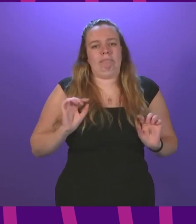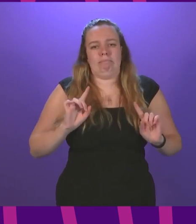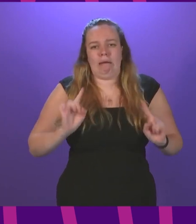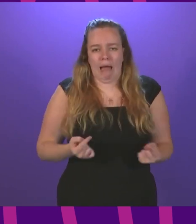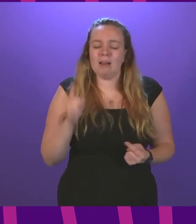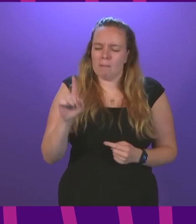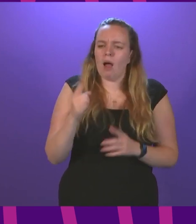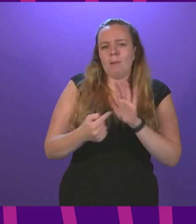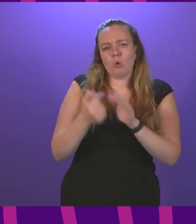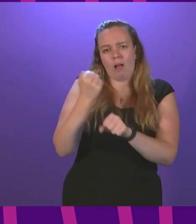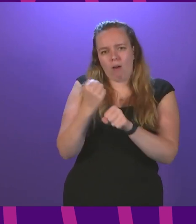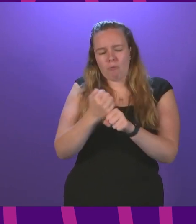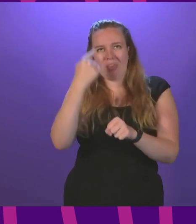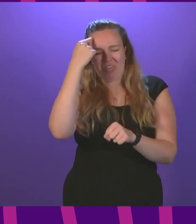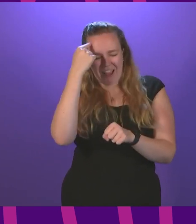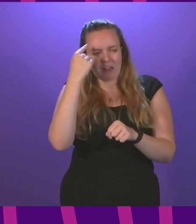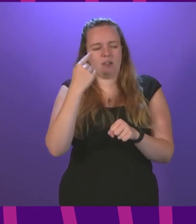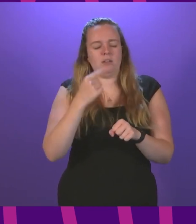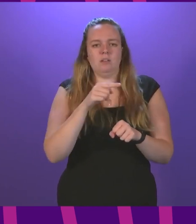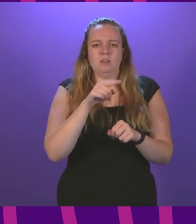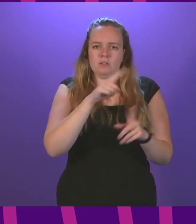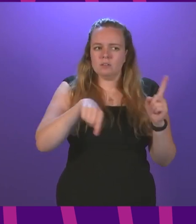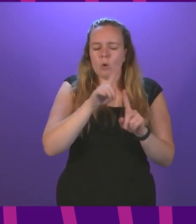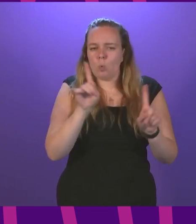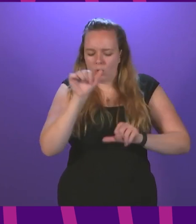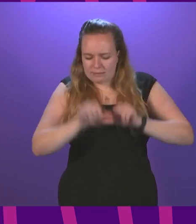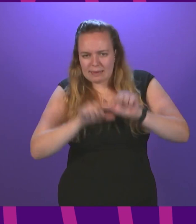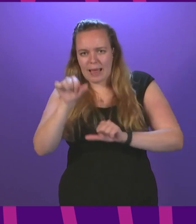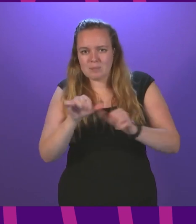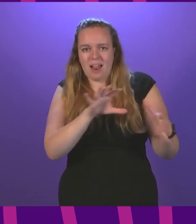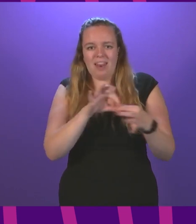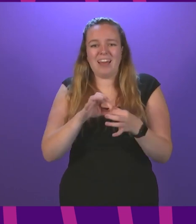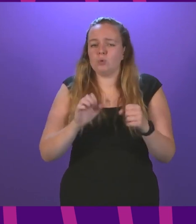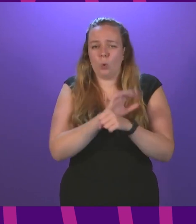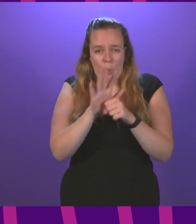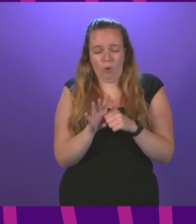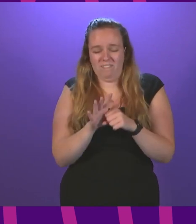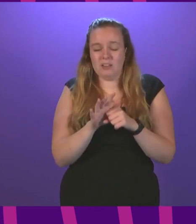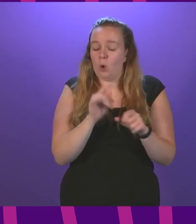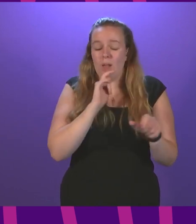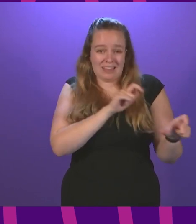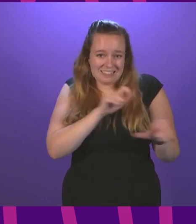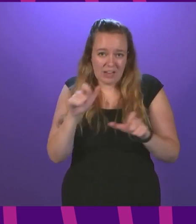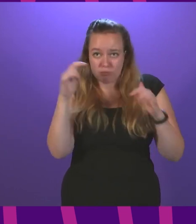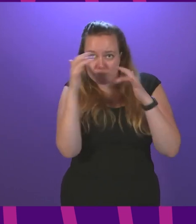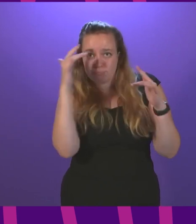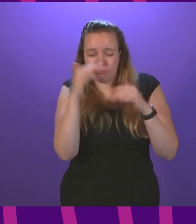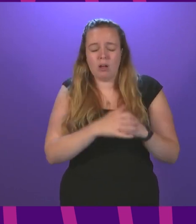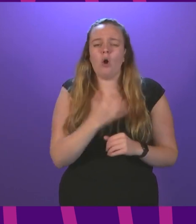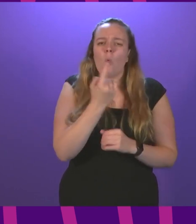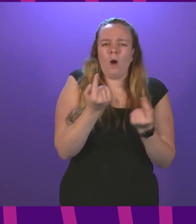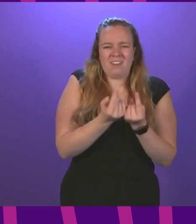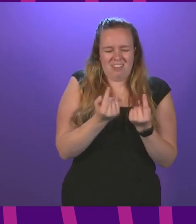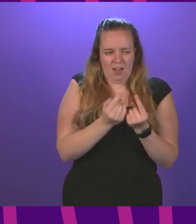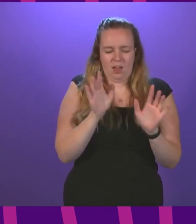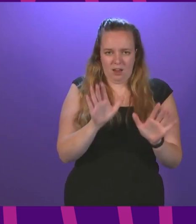thinks carefully about the basis for all of the steps that it takes in relation to Covid and will continue to do so one thing I would say